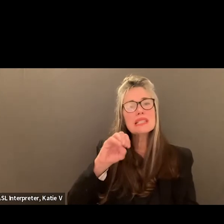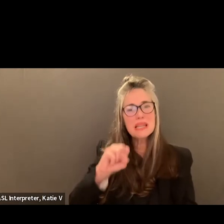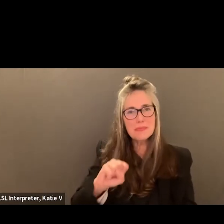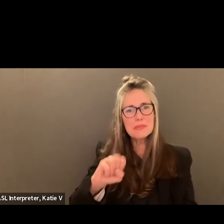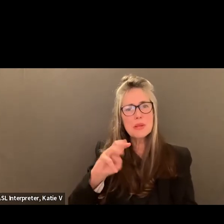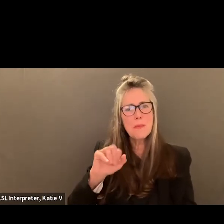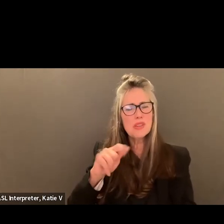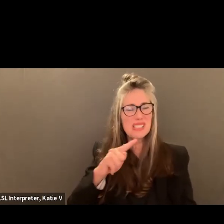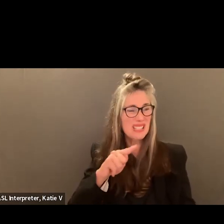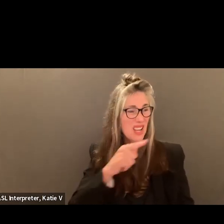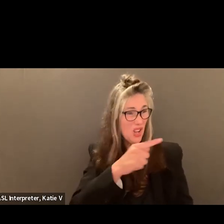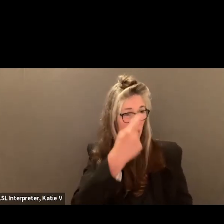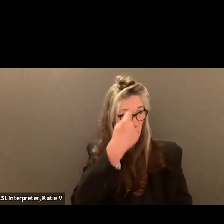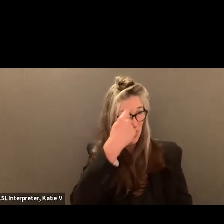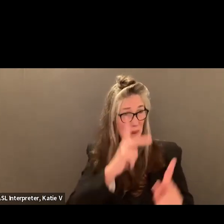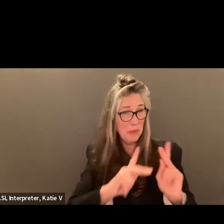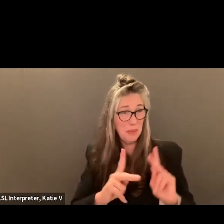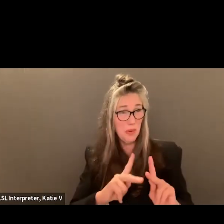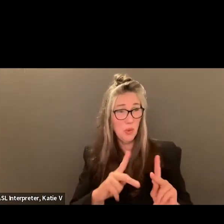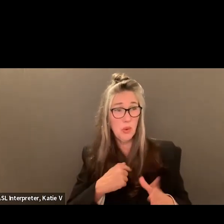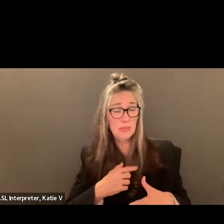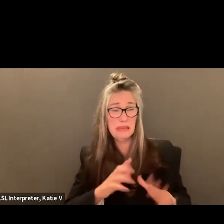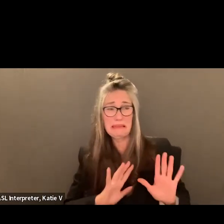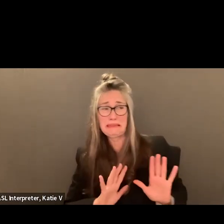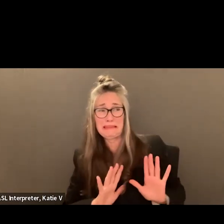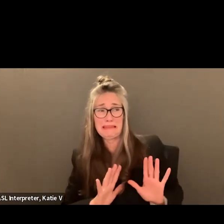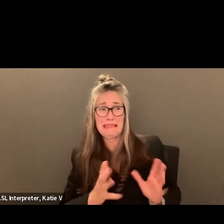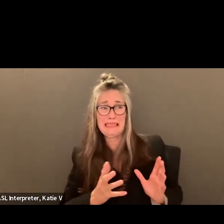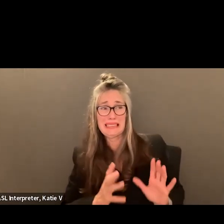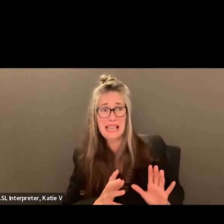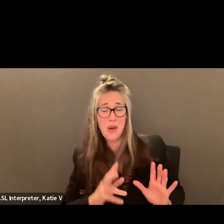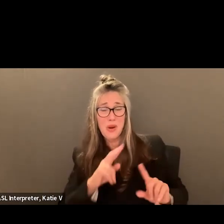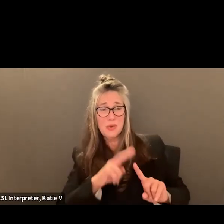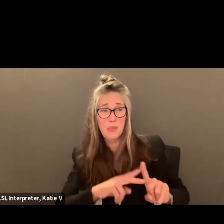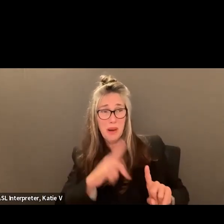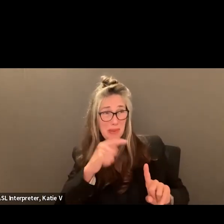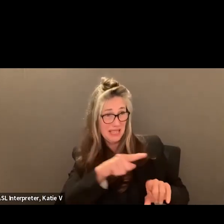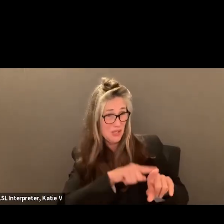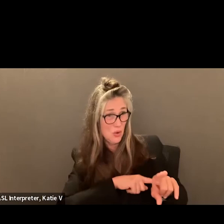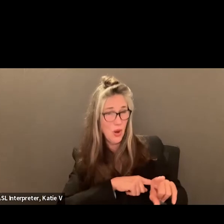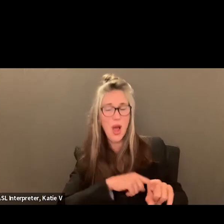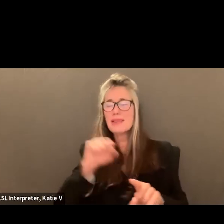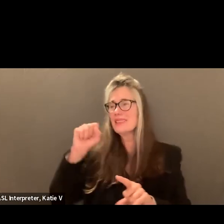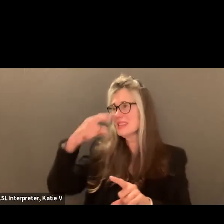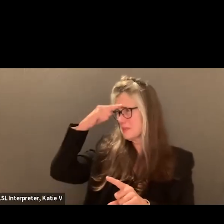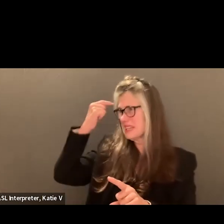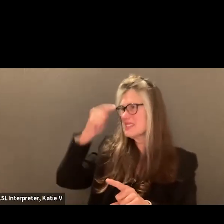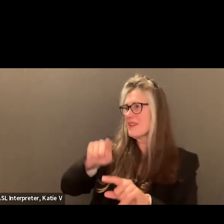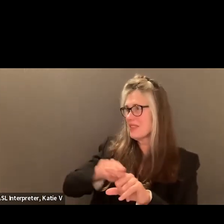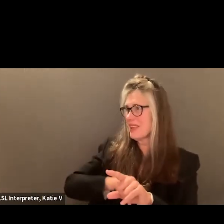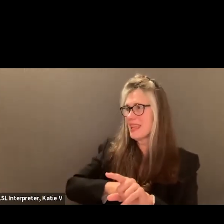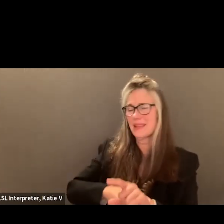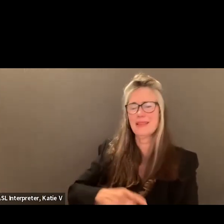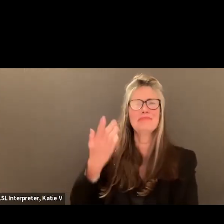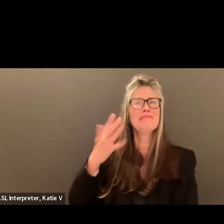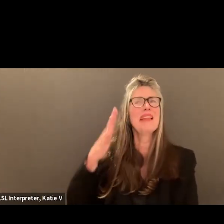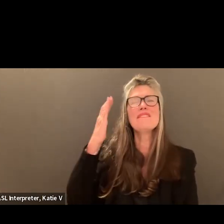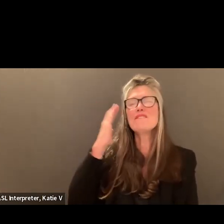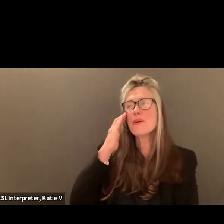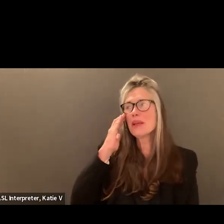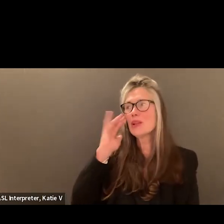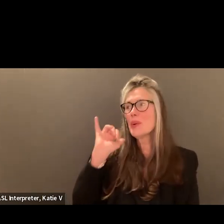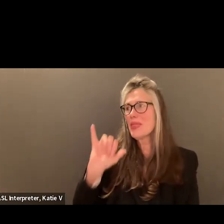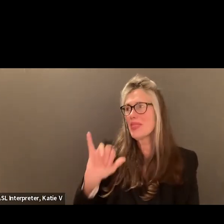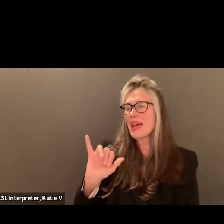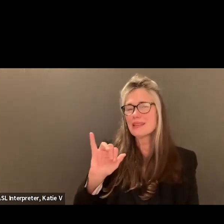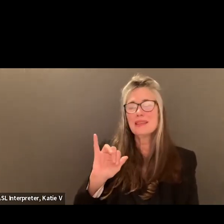the length. I mean, like I said, and I'm really familiar with this. I know board members have